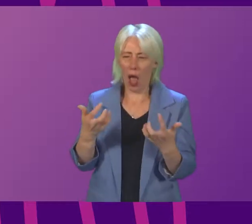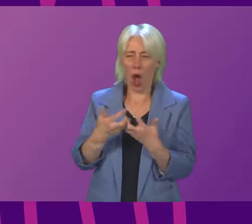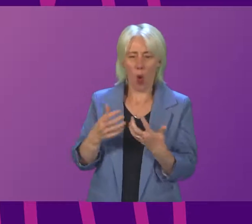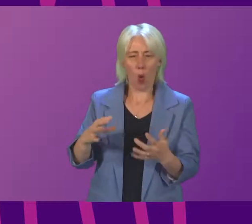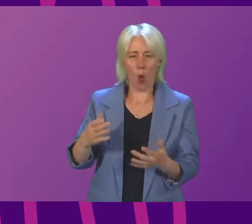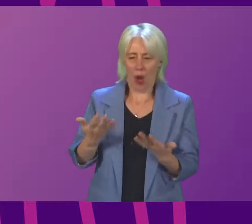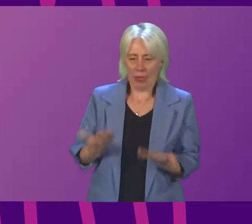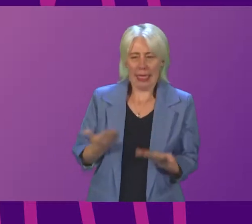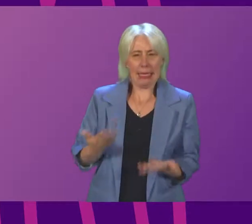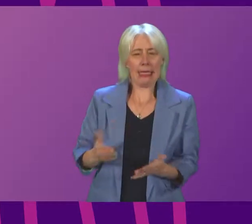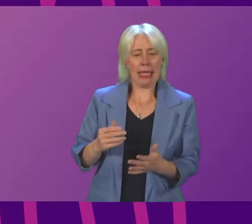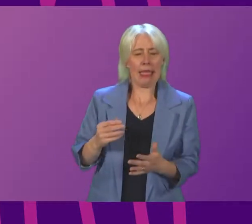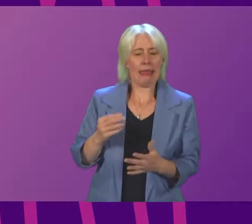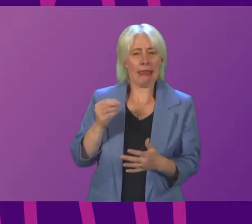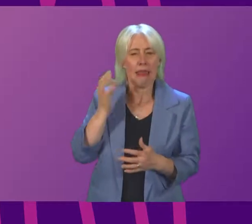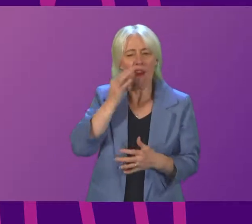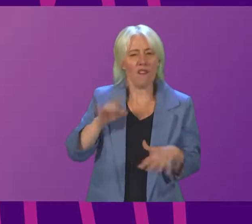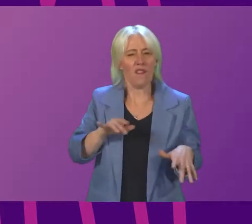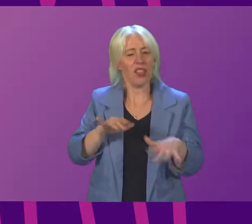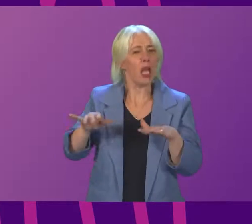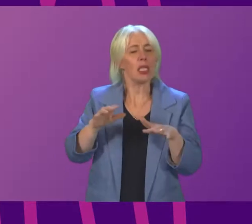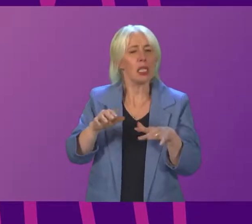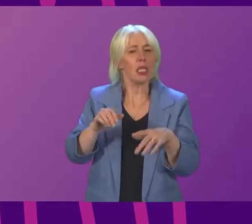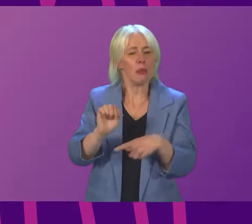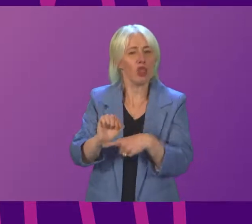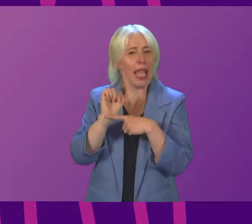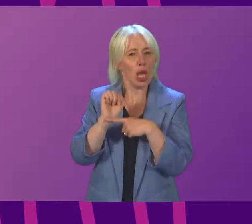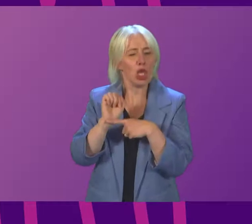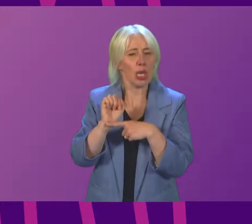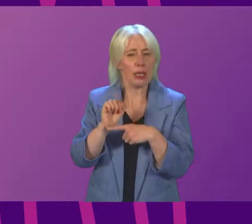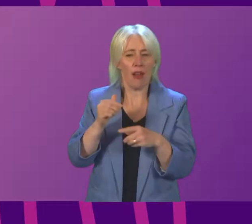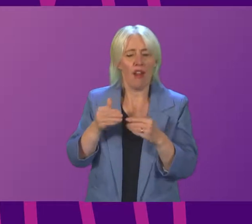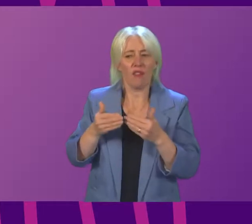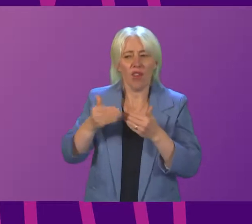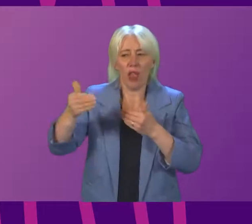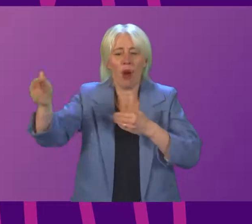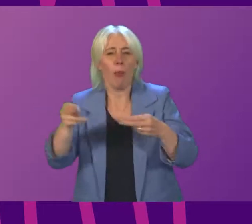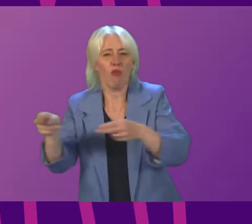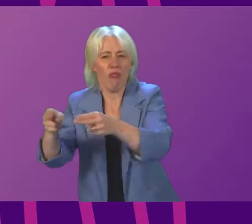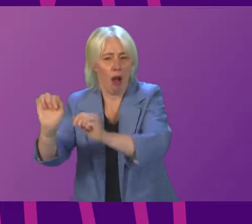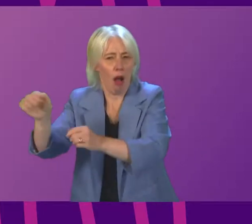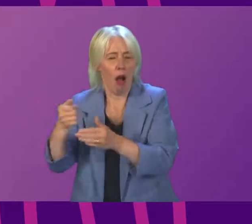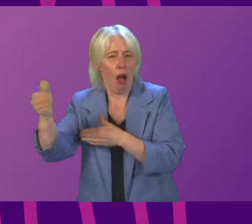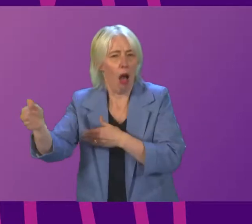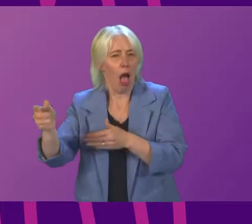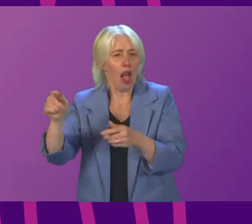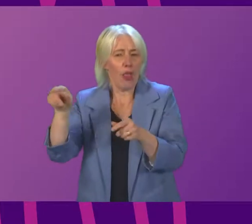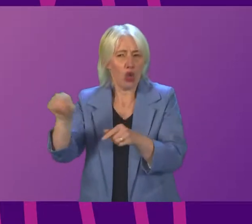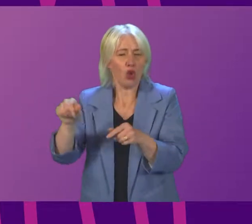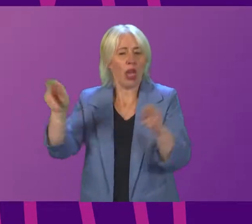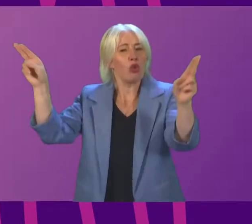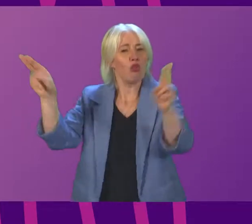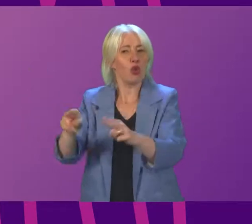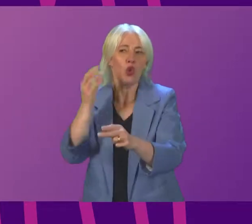flood protection measures upstream, such as the Edelson Water Project, as a tributary, which now has measures to reduce the flow?